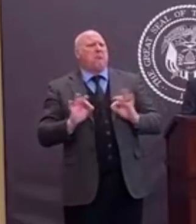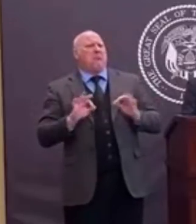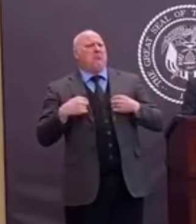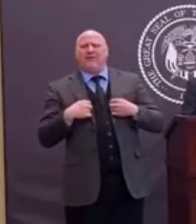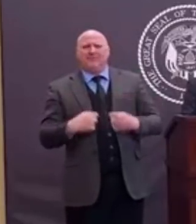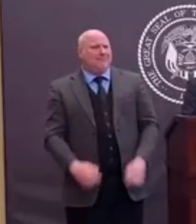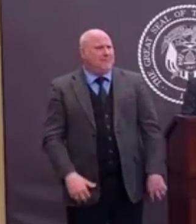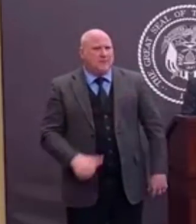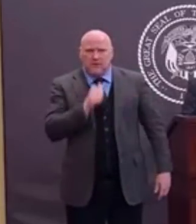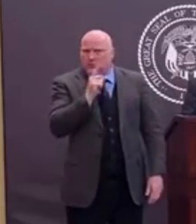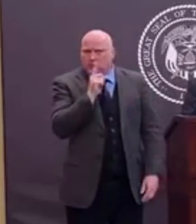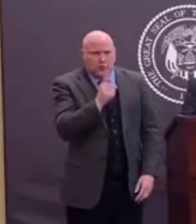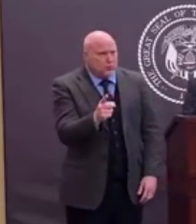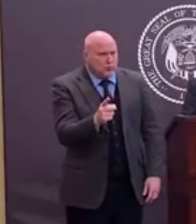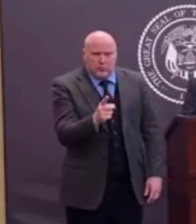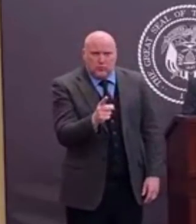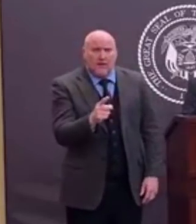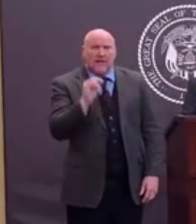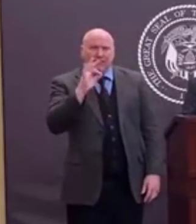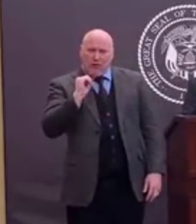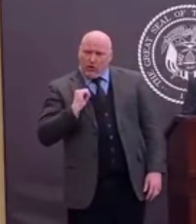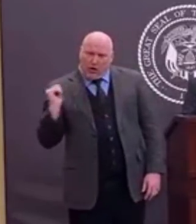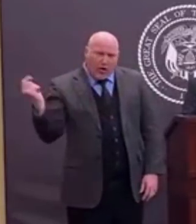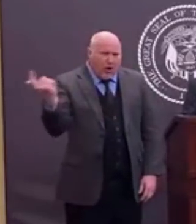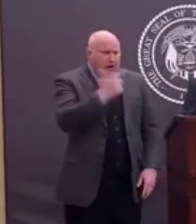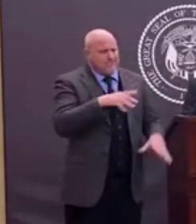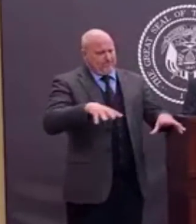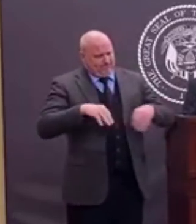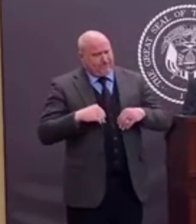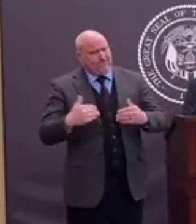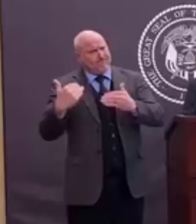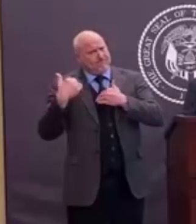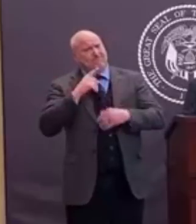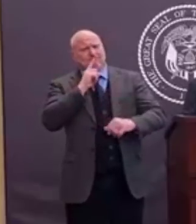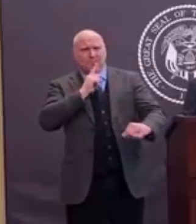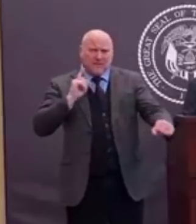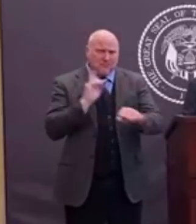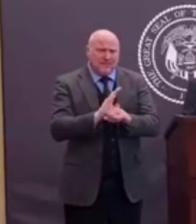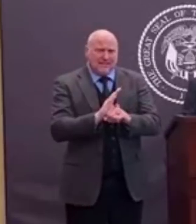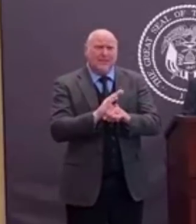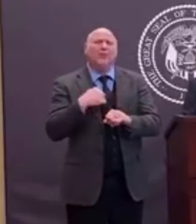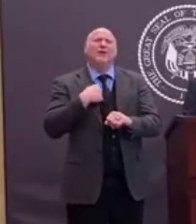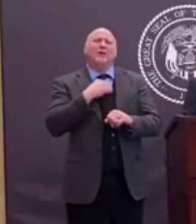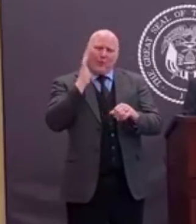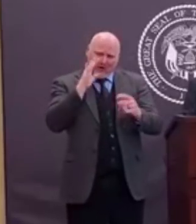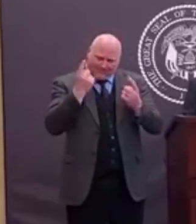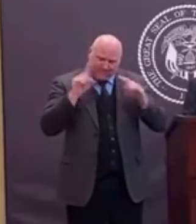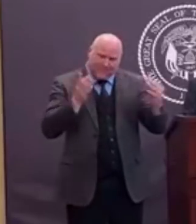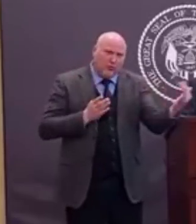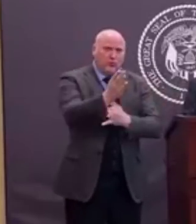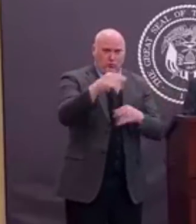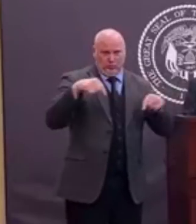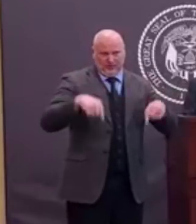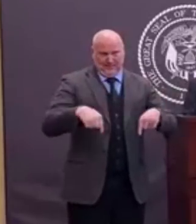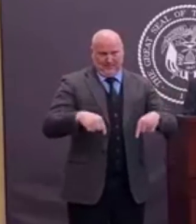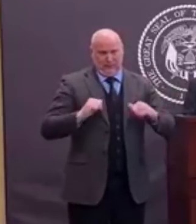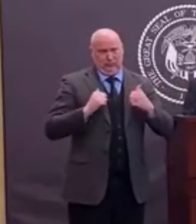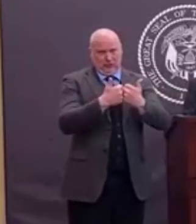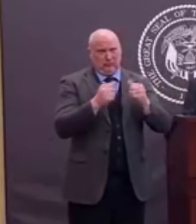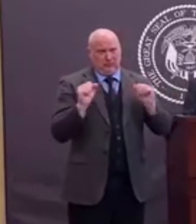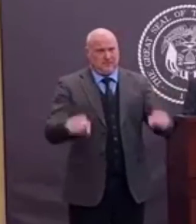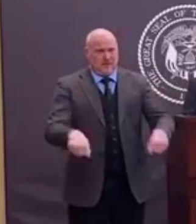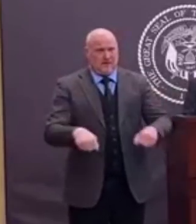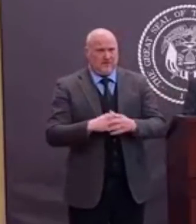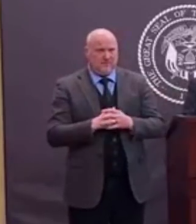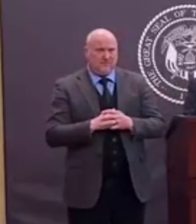shape over the next few weeks. Again, some of this is a re-emphasis of what you already know. Our directive, stay safe, stay